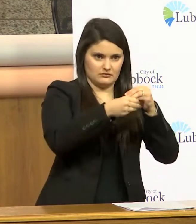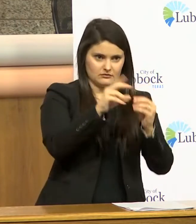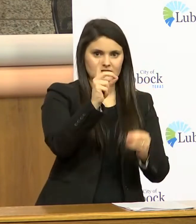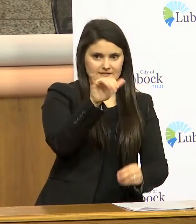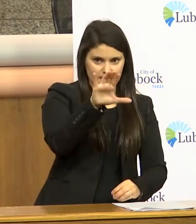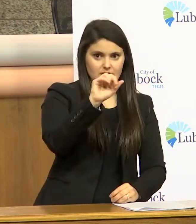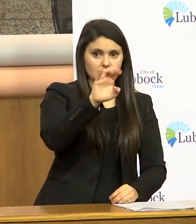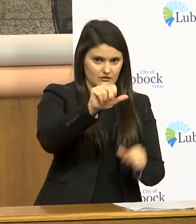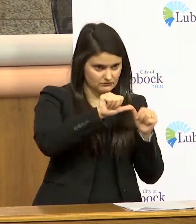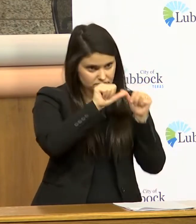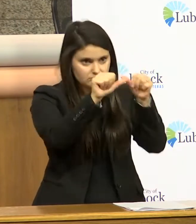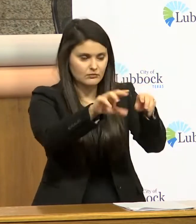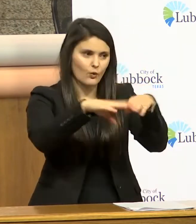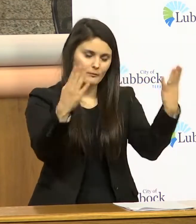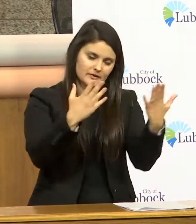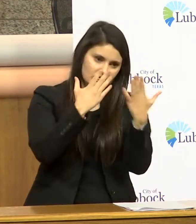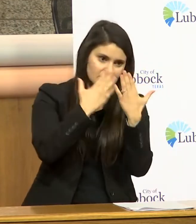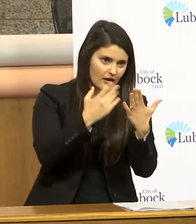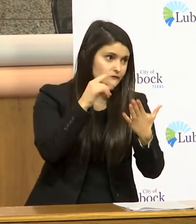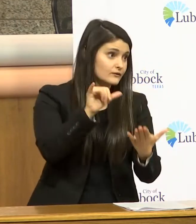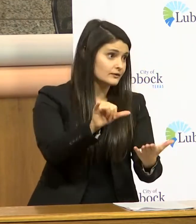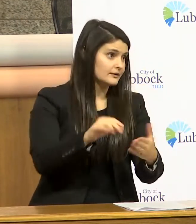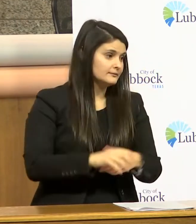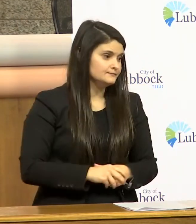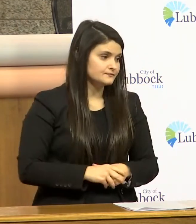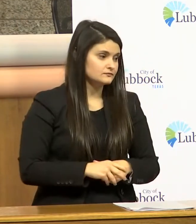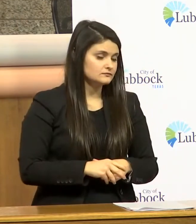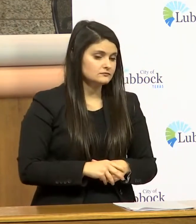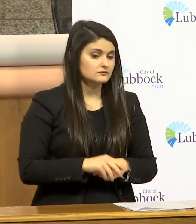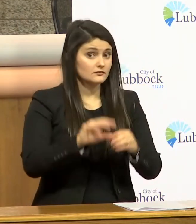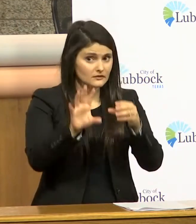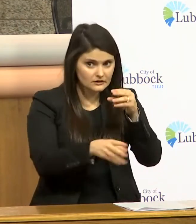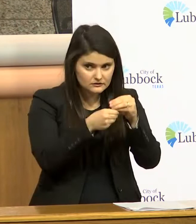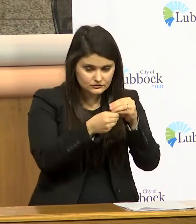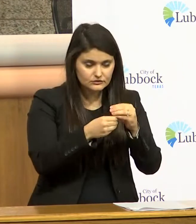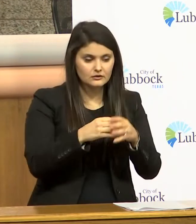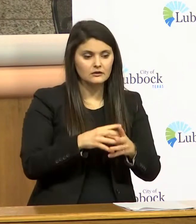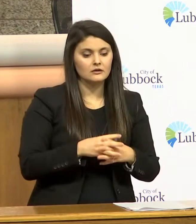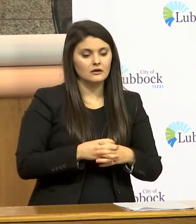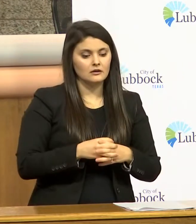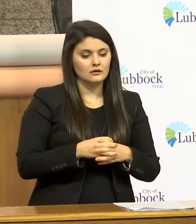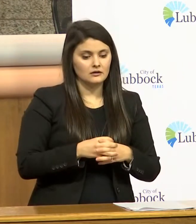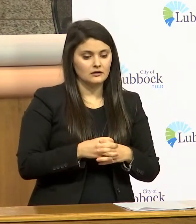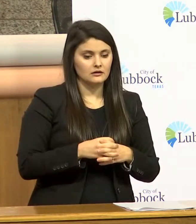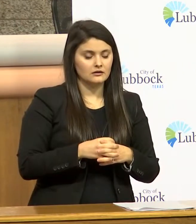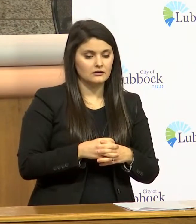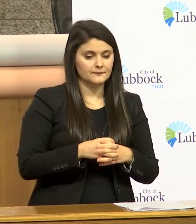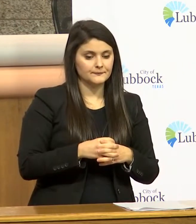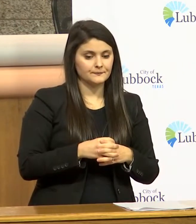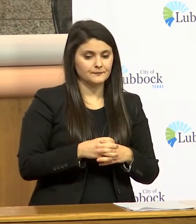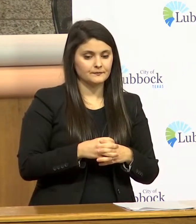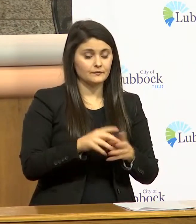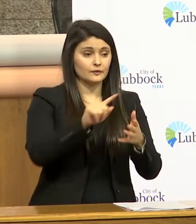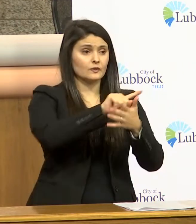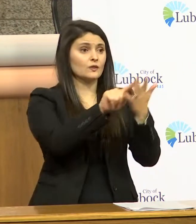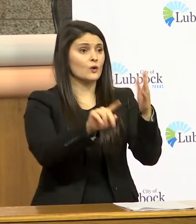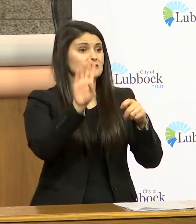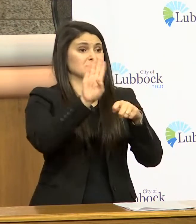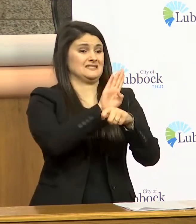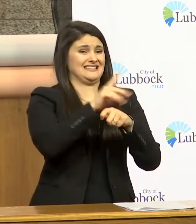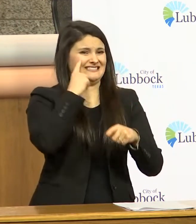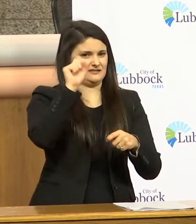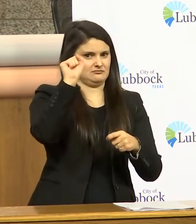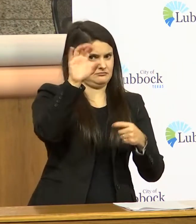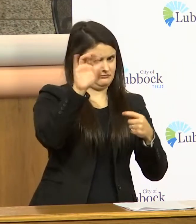and they are open and we're thankful for that in addition those industries listed above